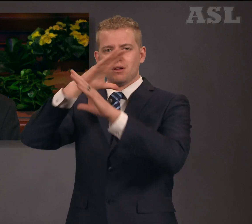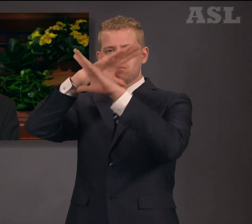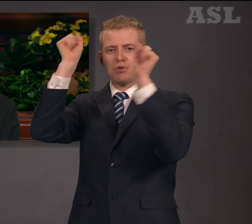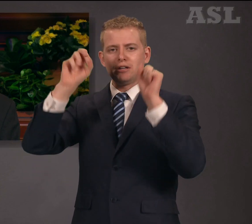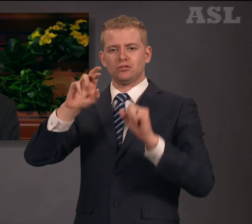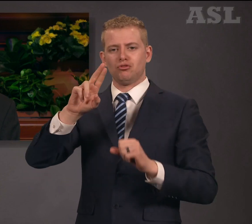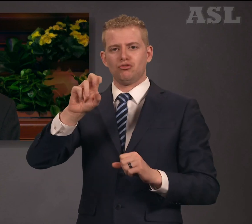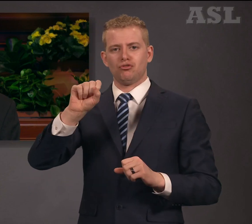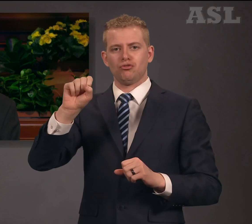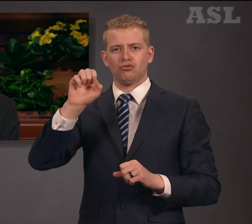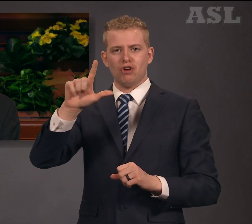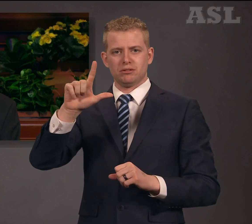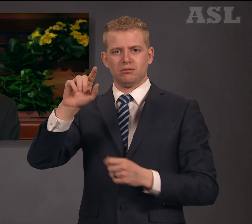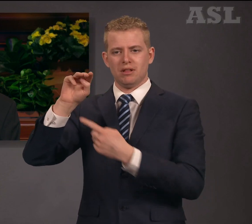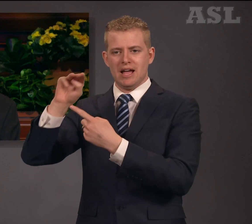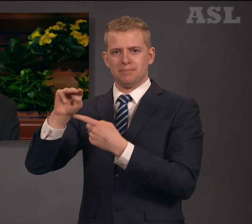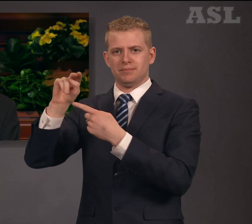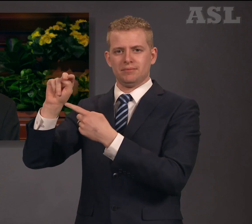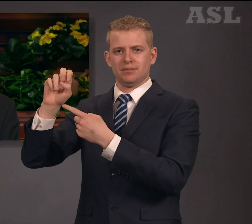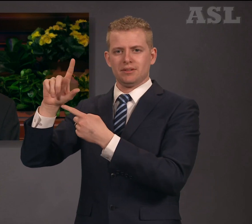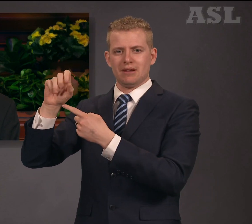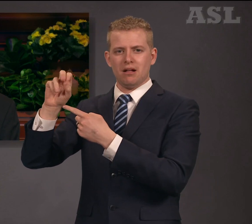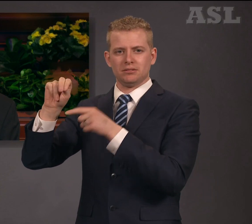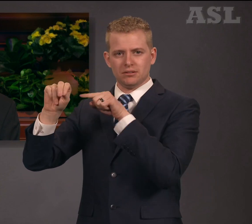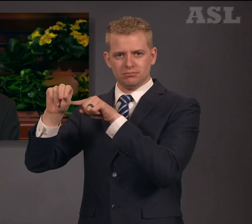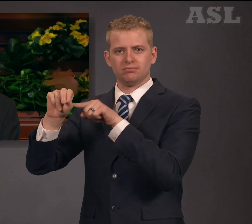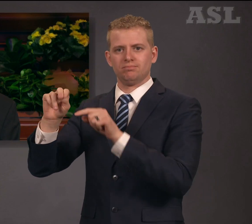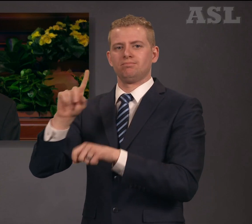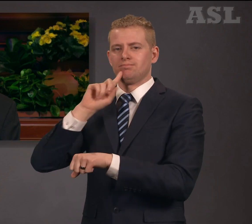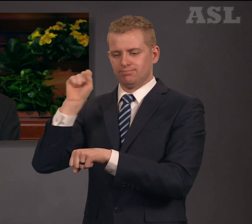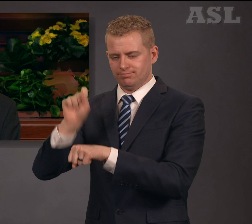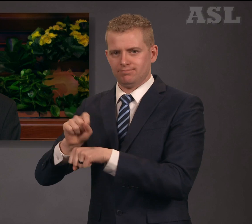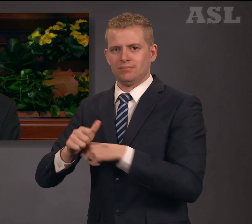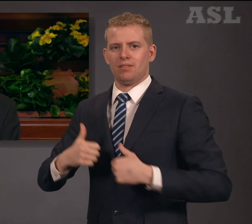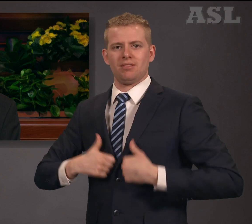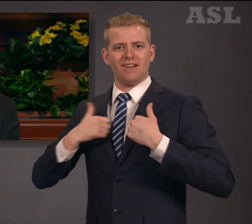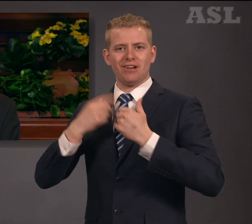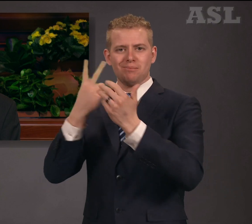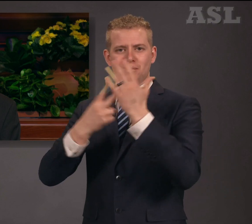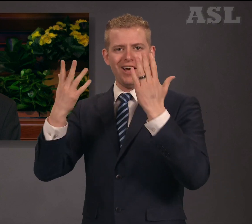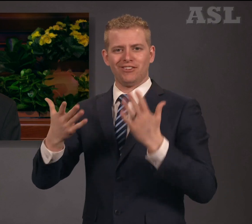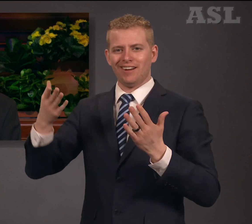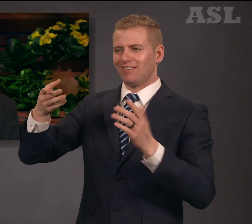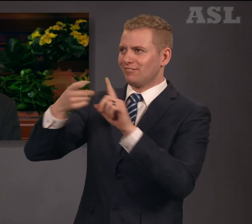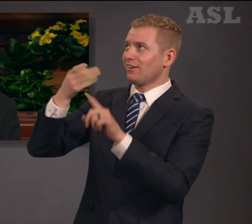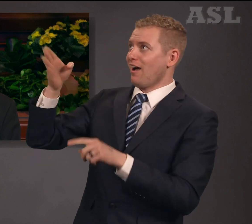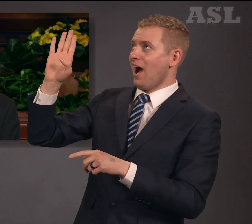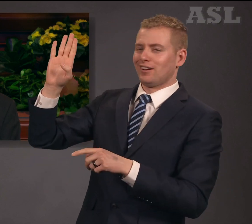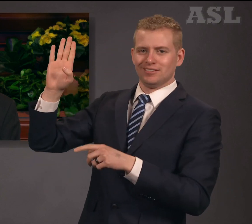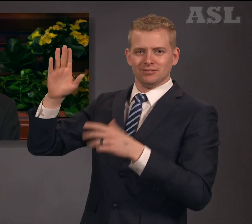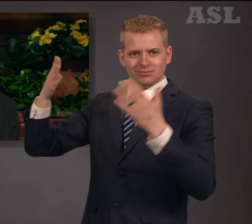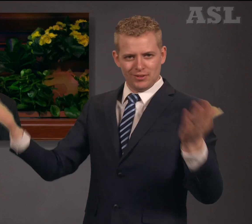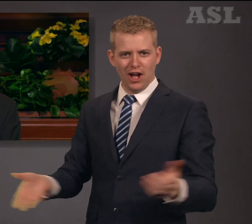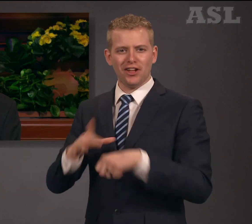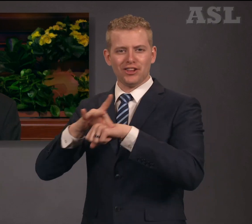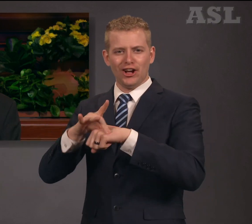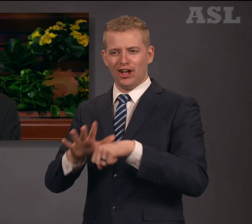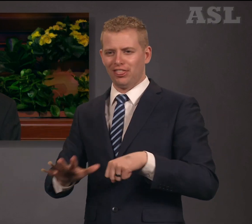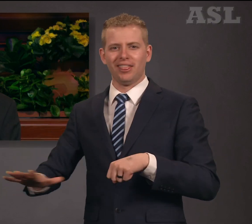living prophet of God in all the earth. He has said, I give you